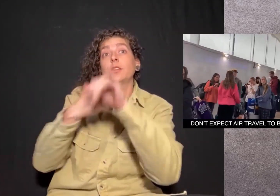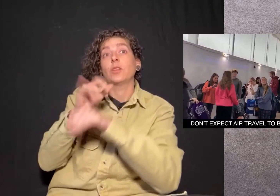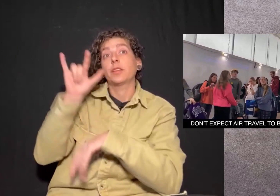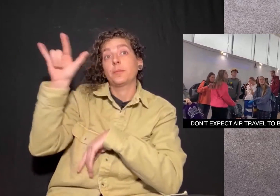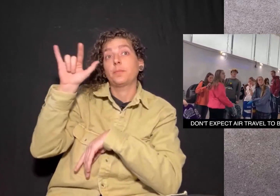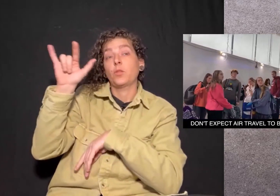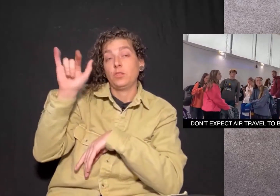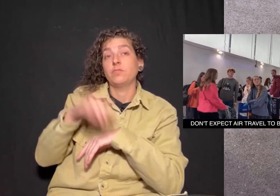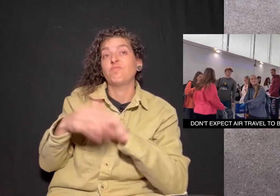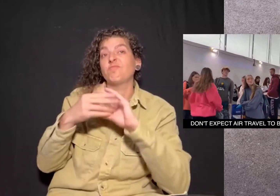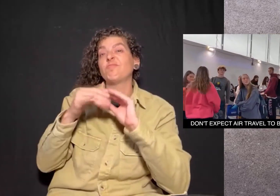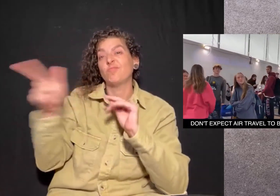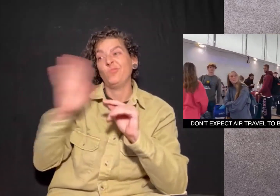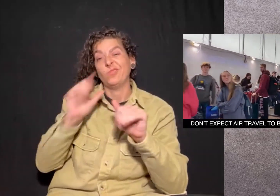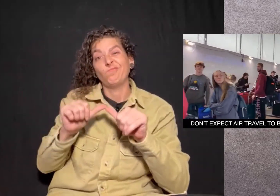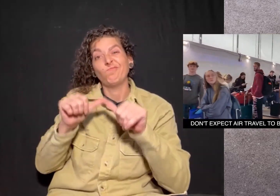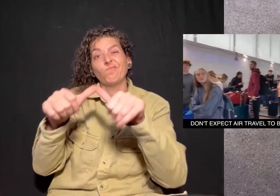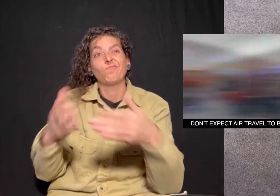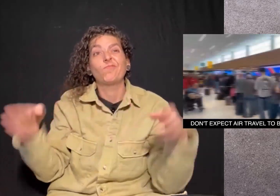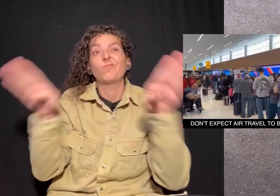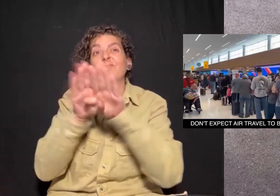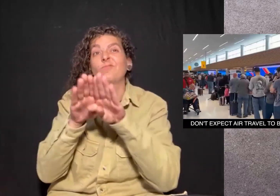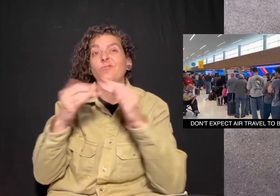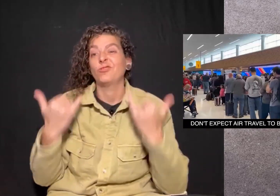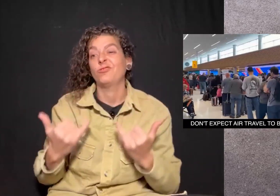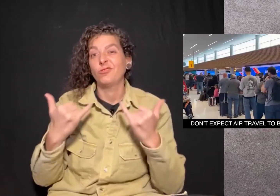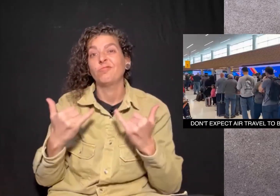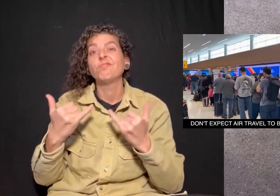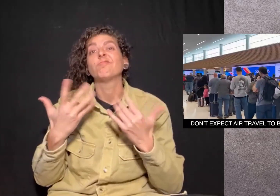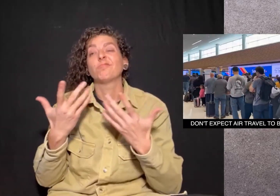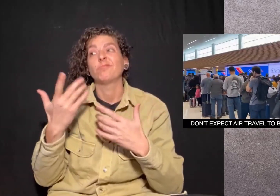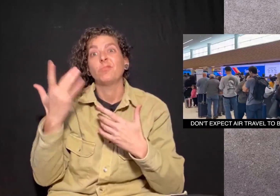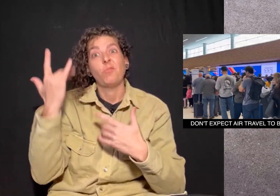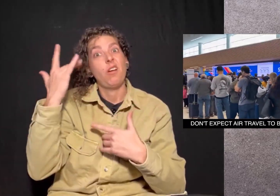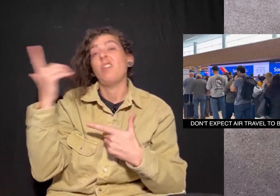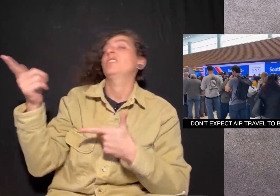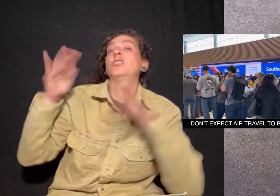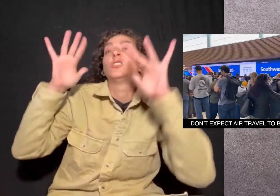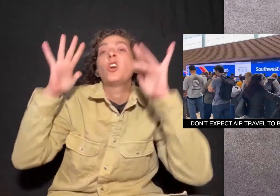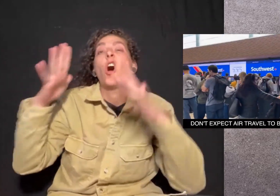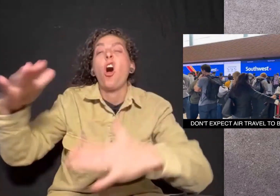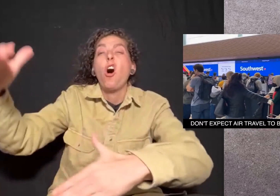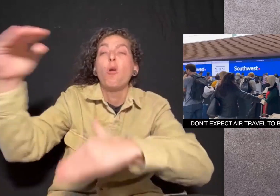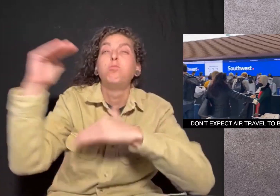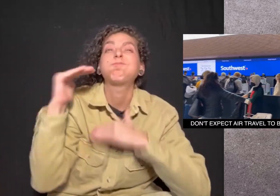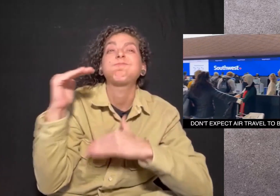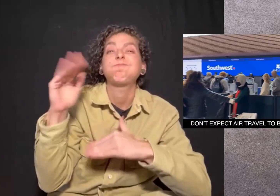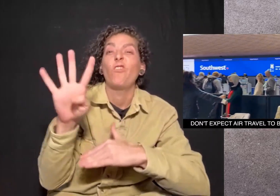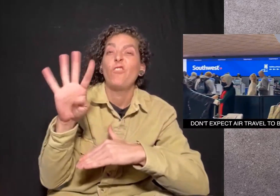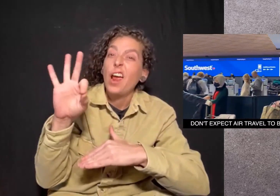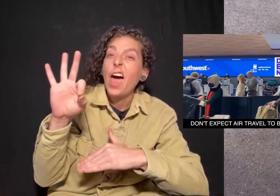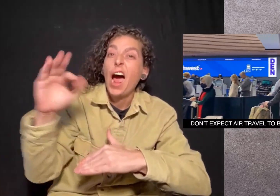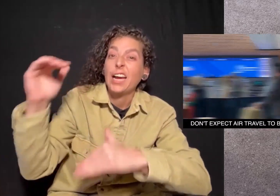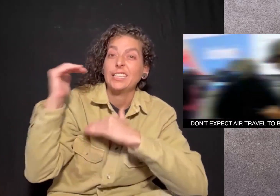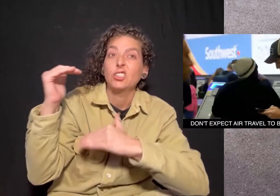Buffalo Niagara International Airport says it will remain closed today after getting 49 inches of snow.